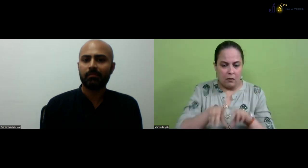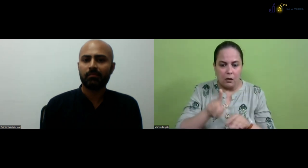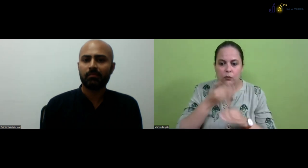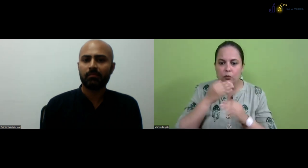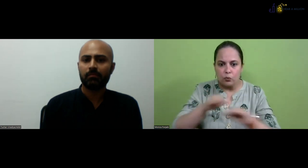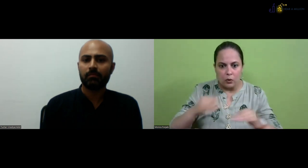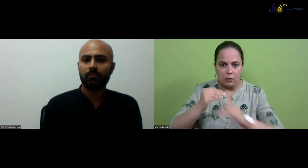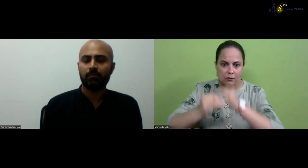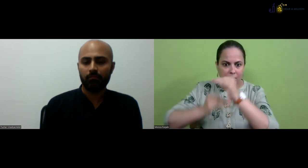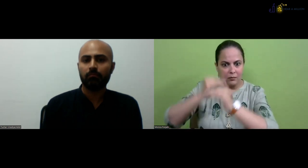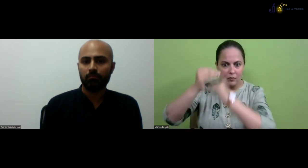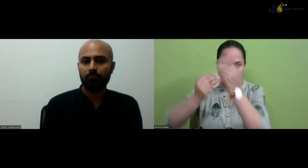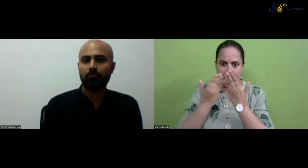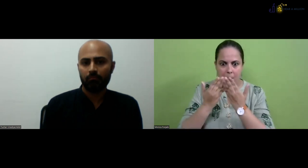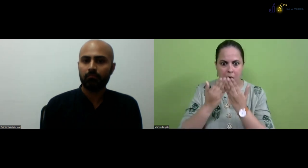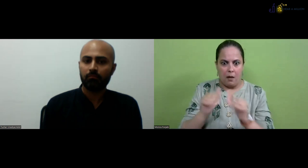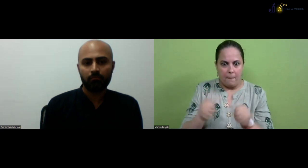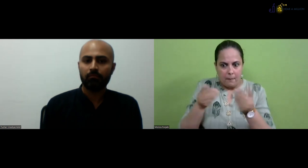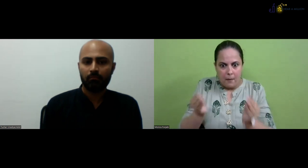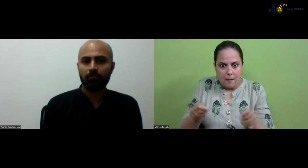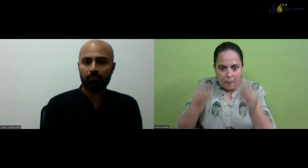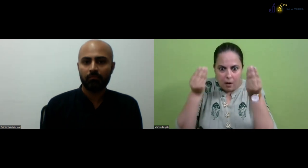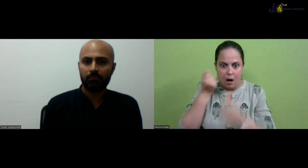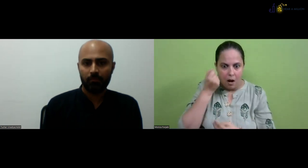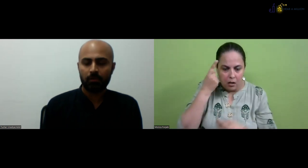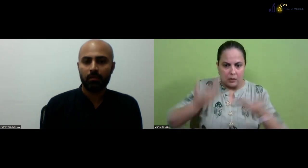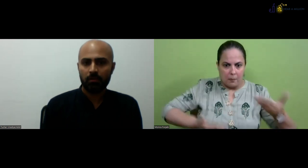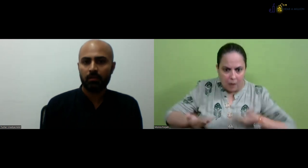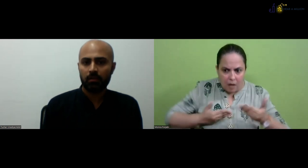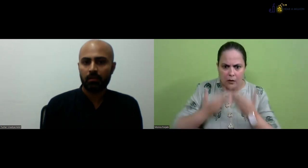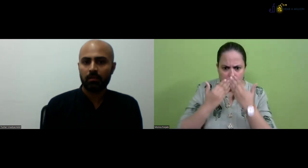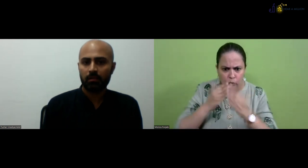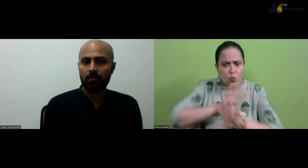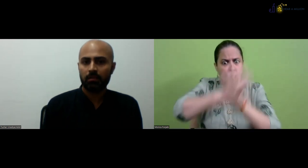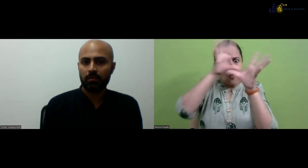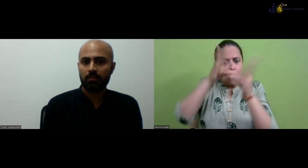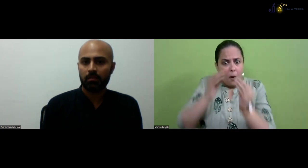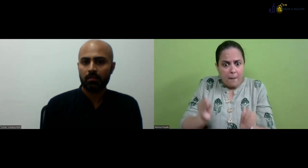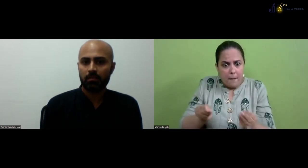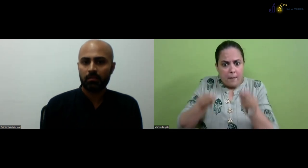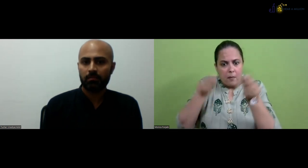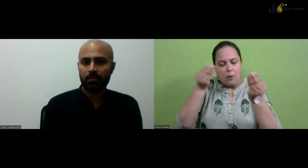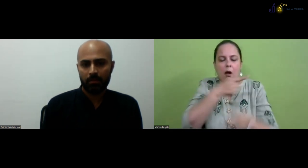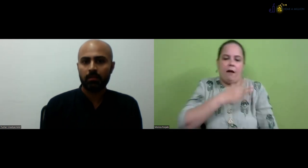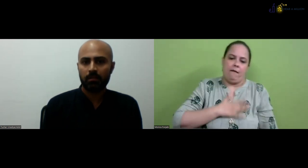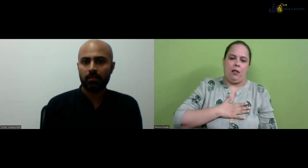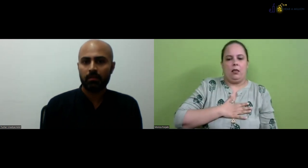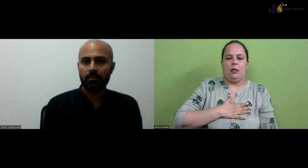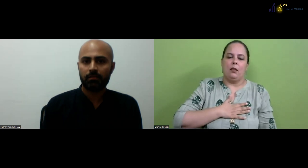the parents. It took a long time for parents to understand when the children were developing and when they are studying well, they know about the